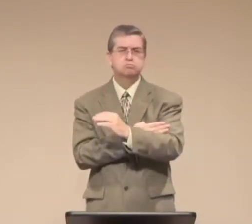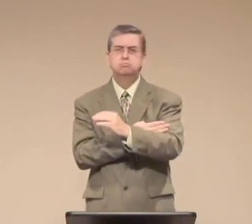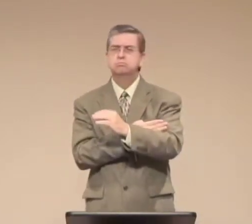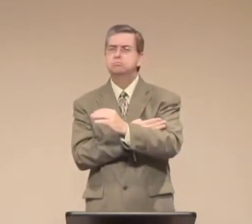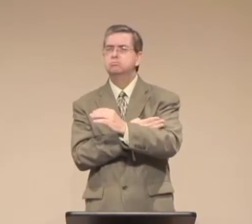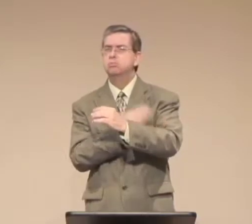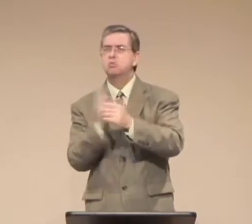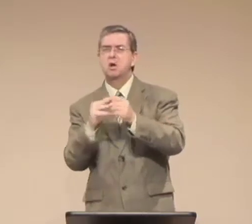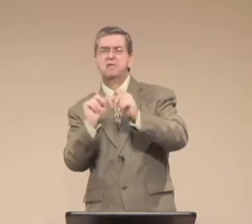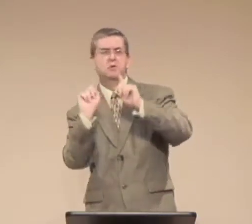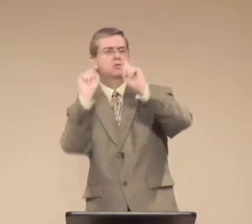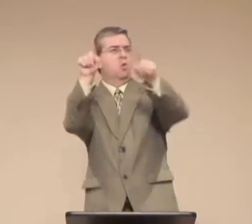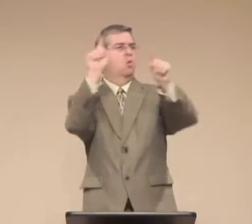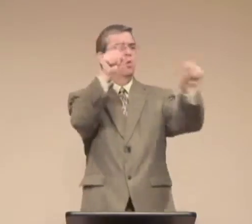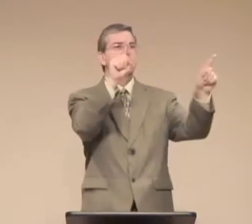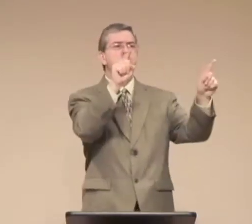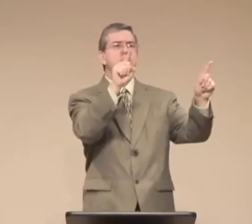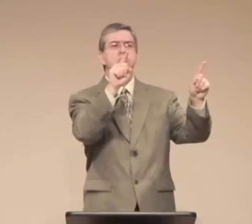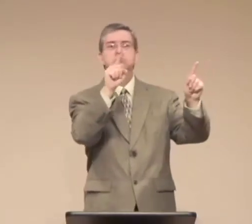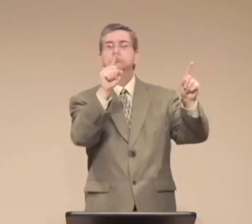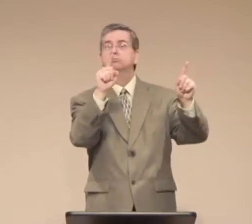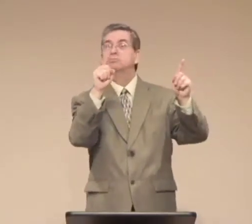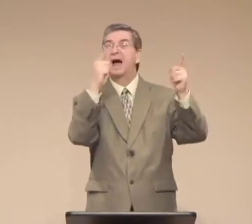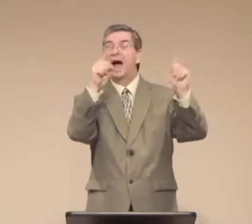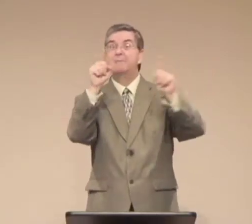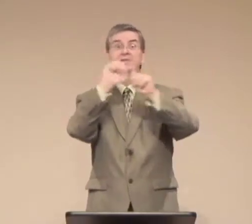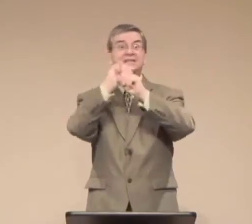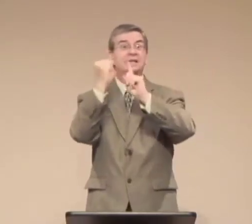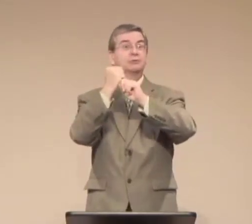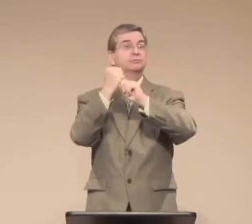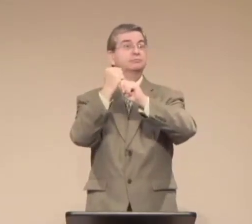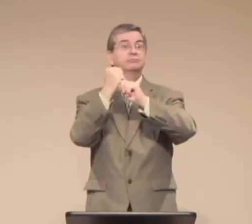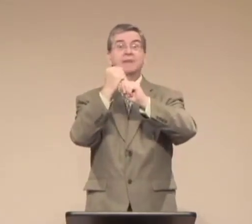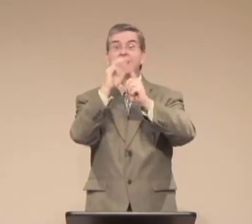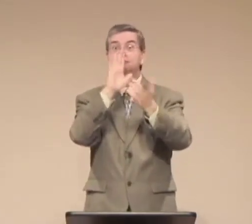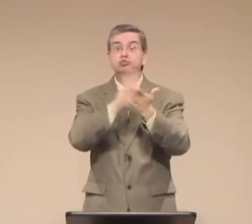Mothers care for their children in every way.